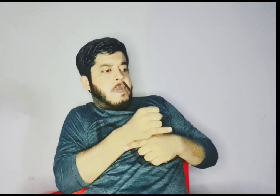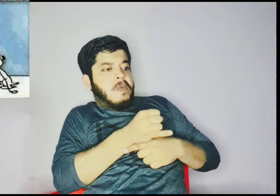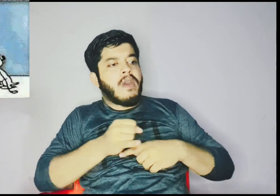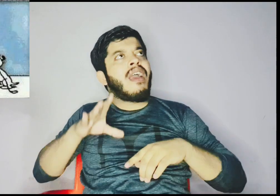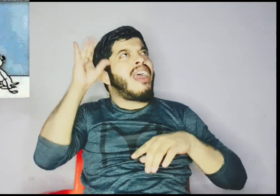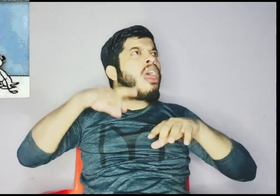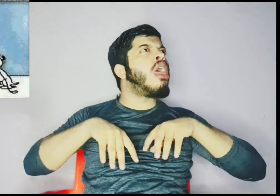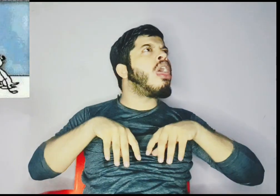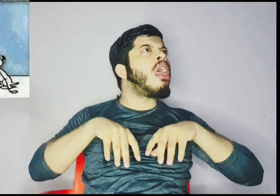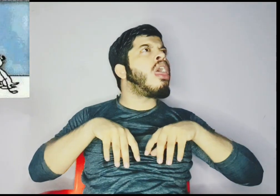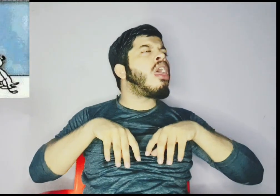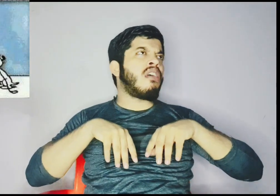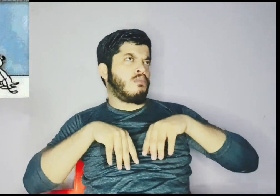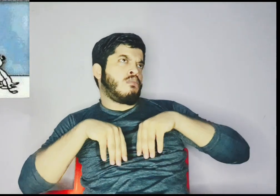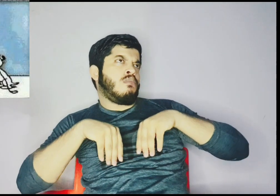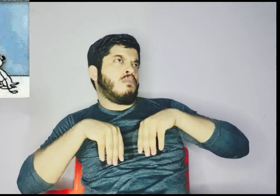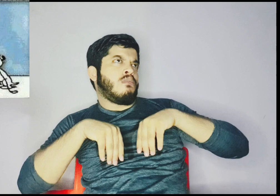Be sure to keep the ground in sight.